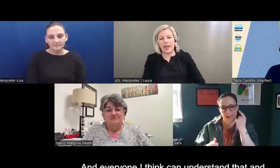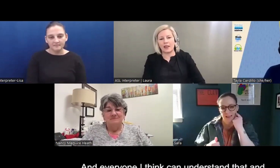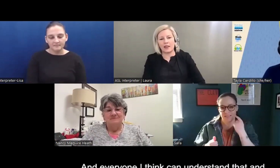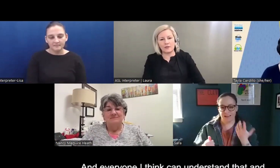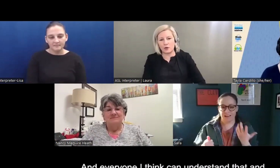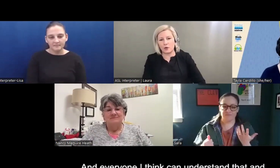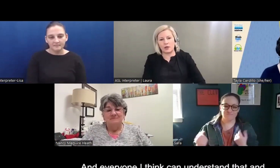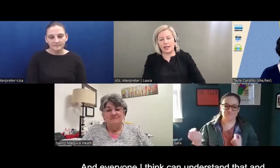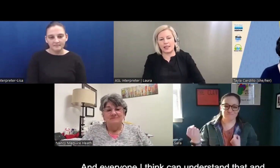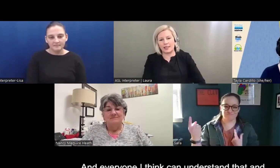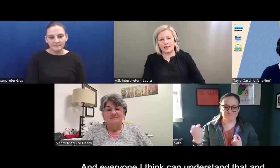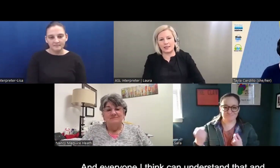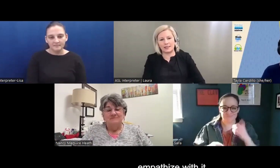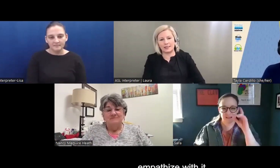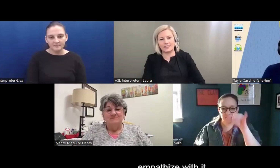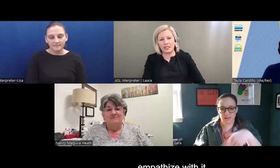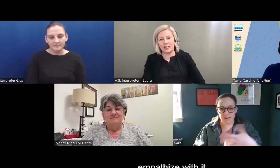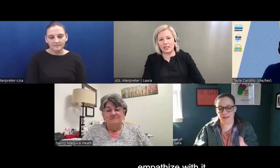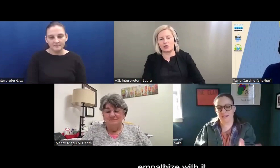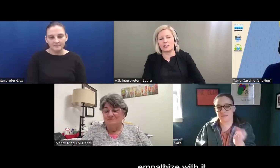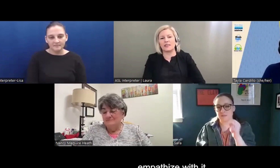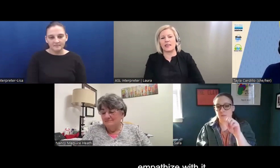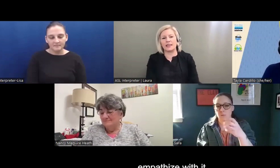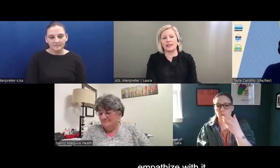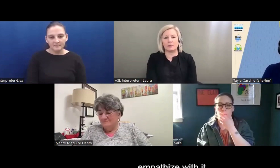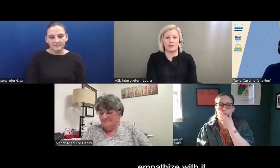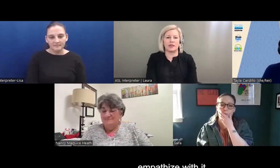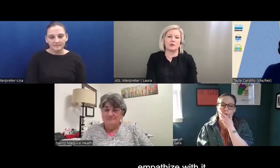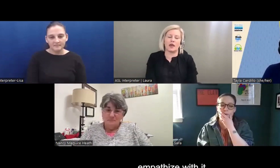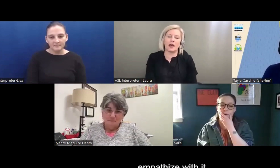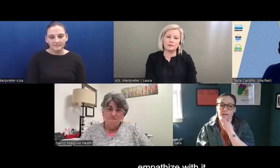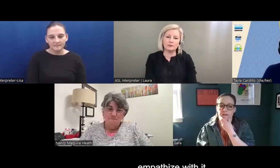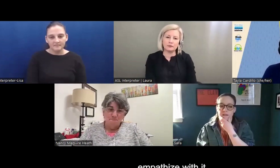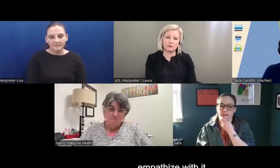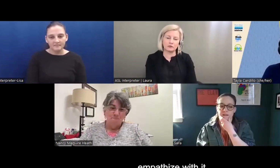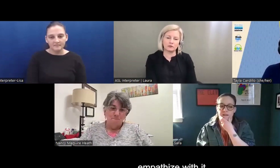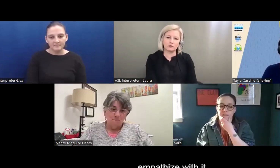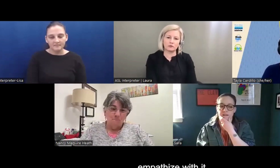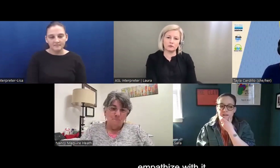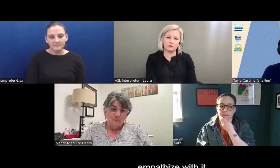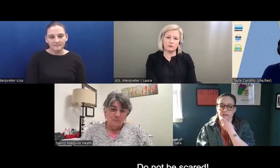And everyone, I think, can understand that and empathize with that.